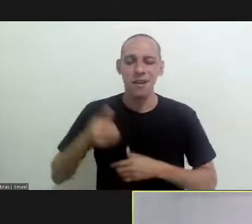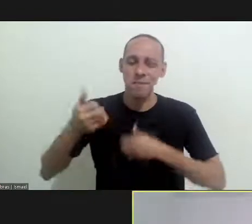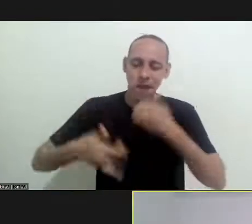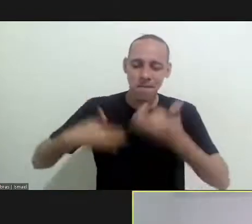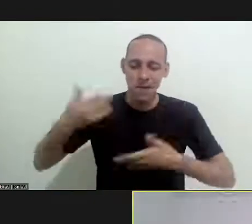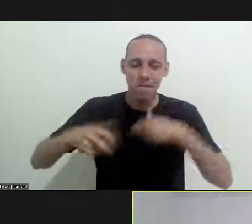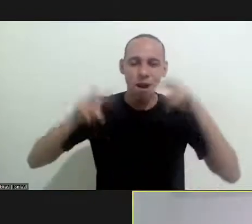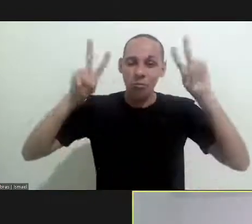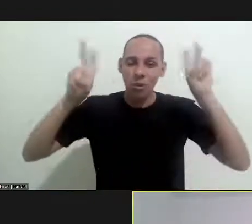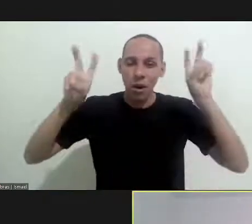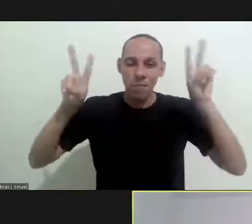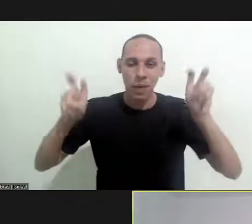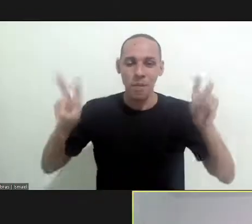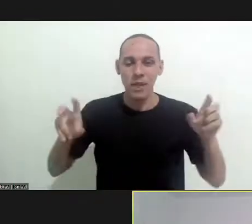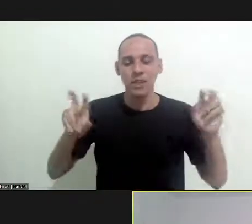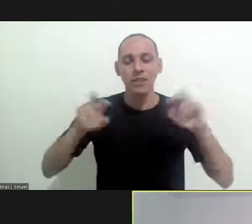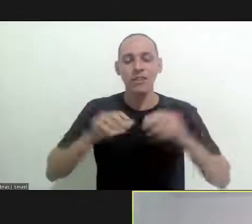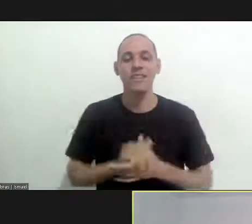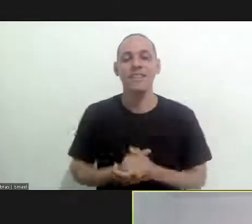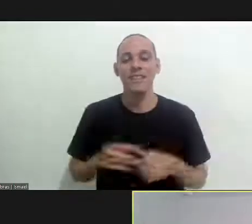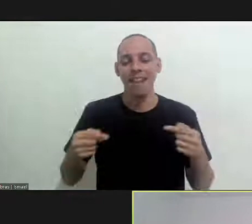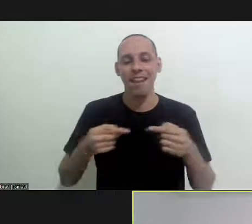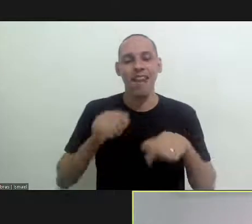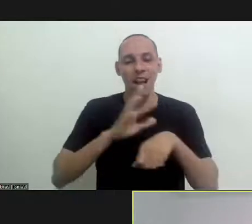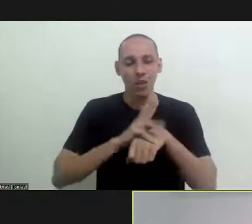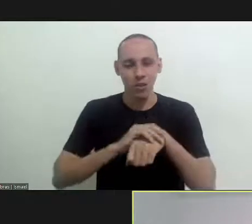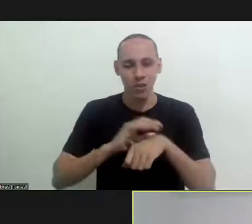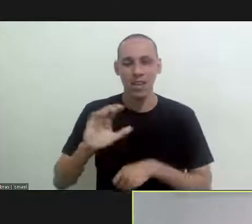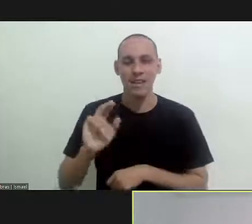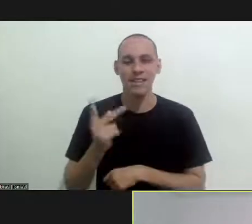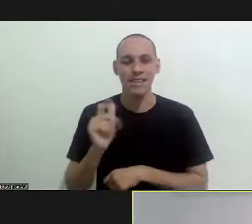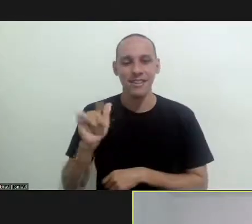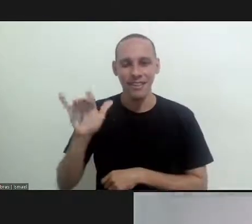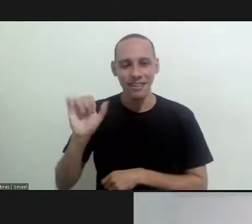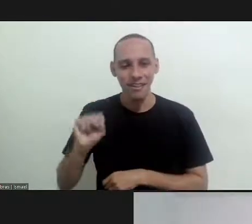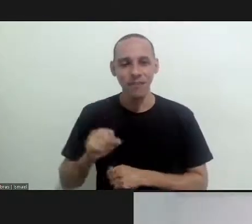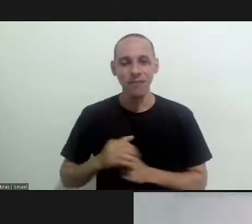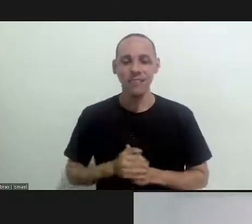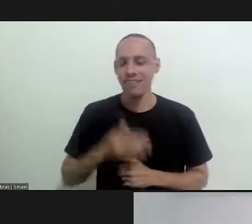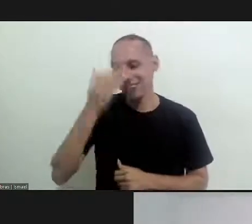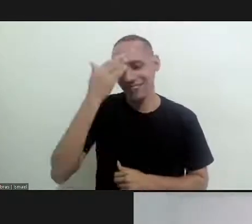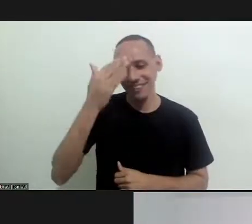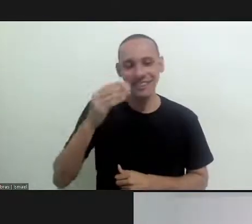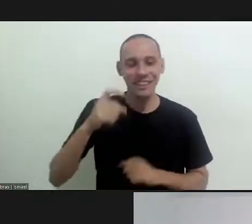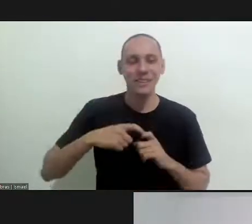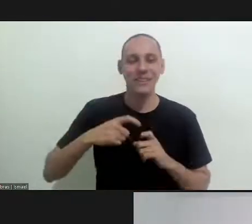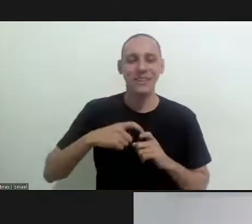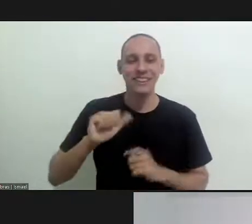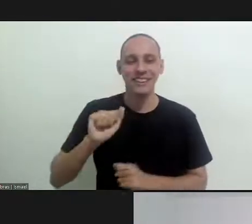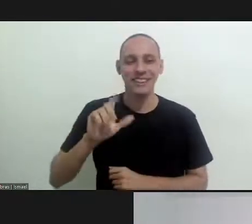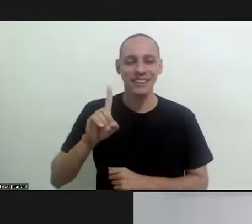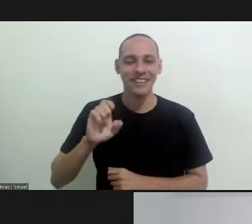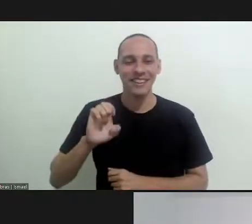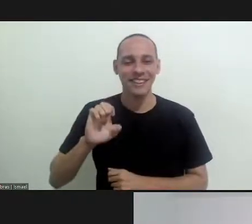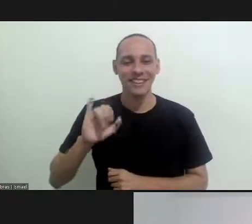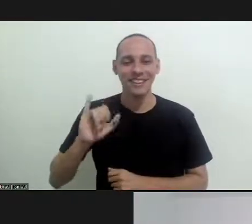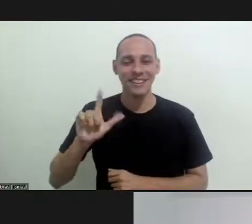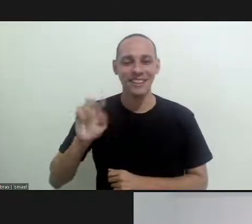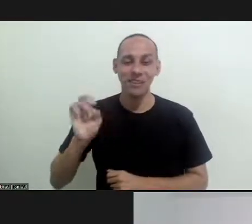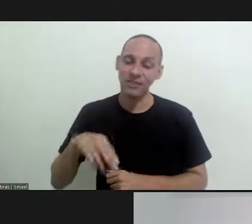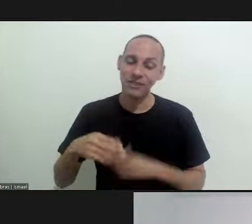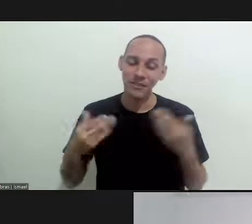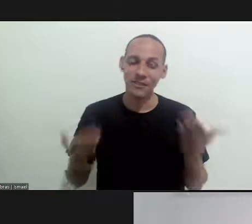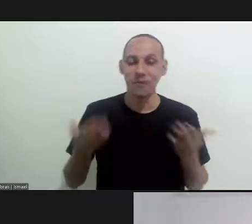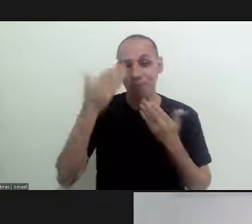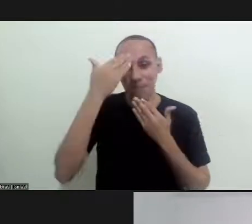have many more topics on chagas disease thank you very much dr dailton